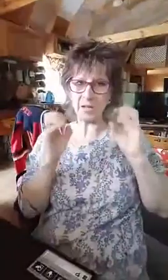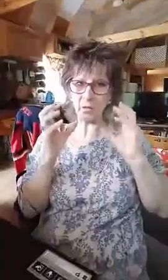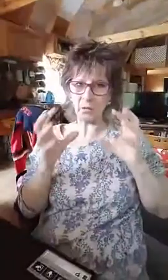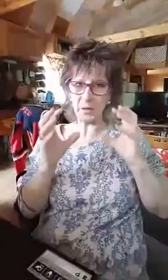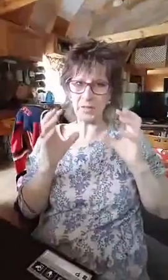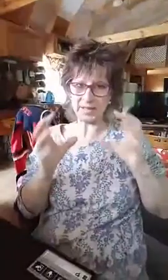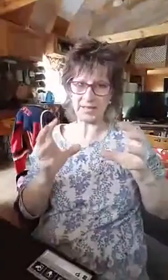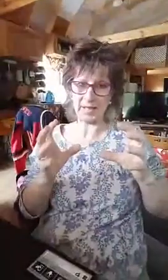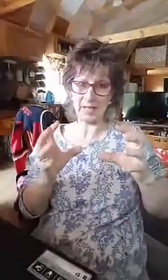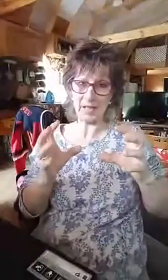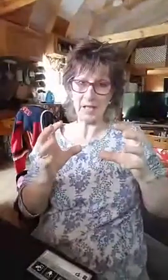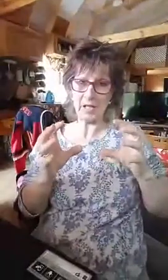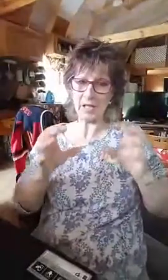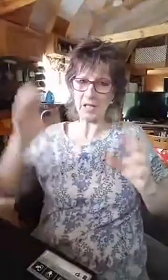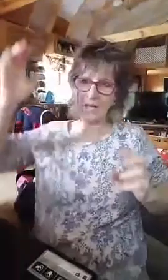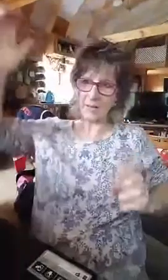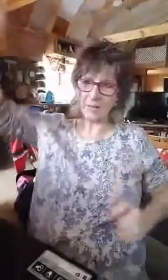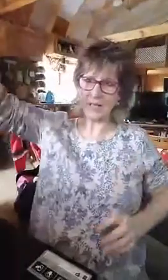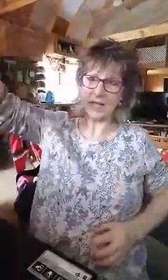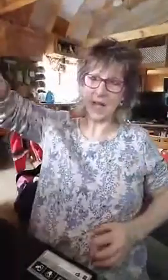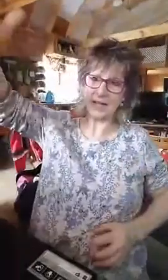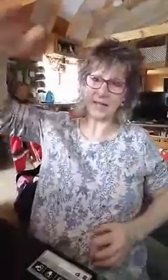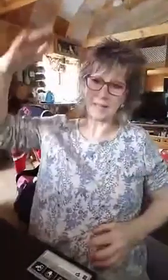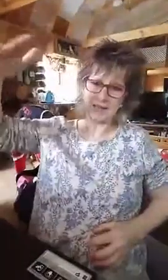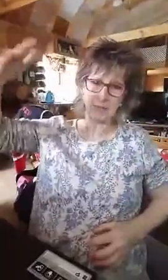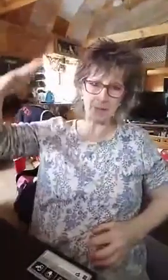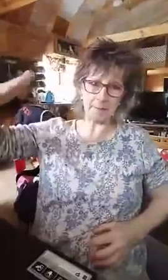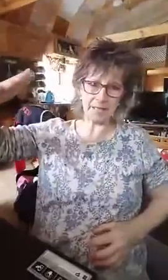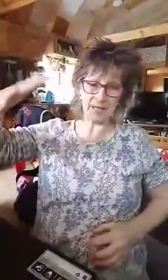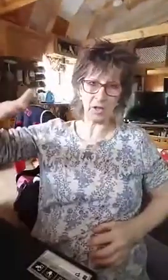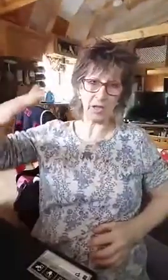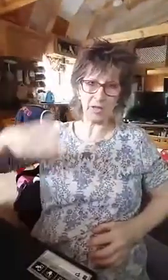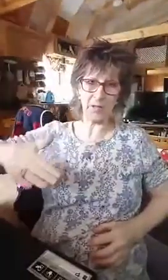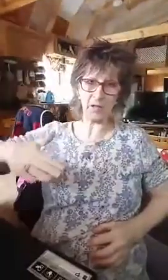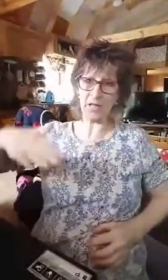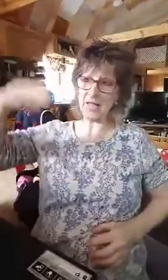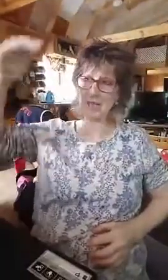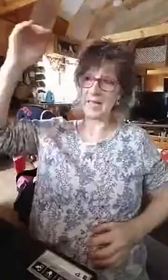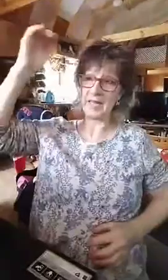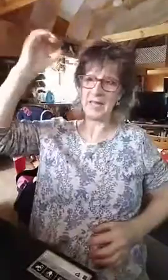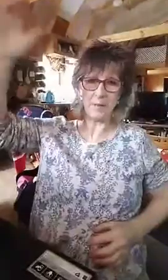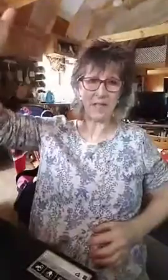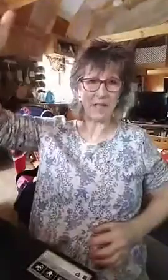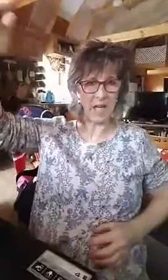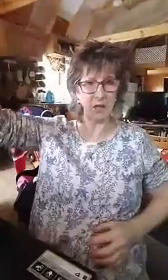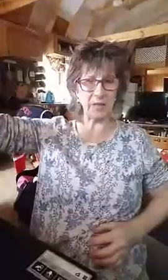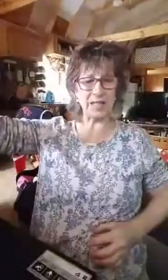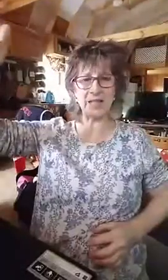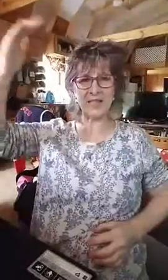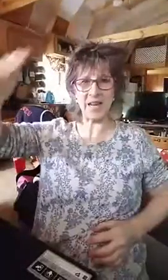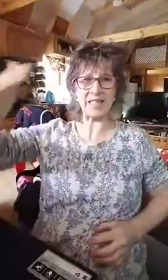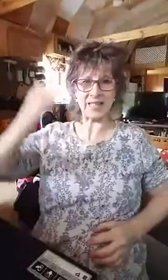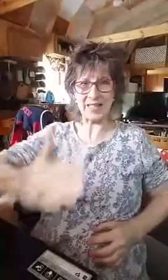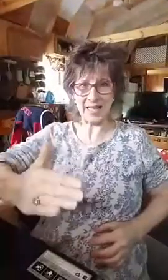frequency. In the beginning, God said, let's make man in our image. And he said in the beginning, God created, God said